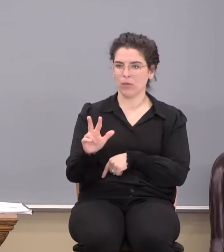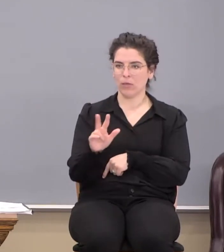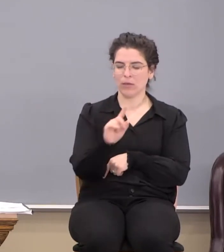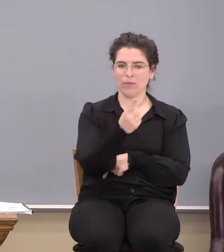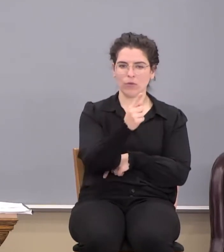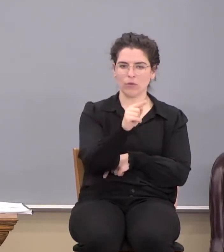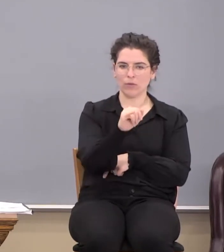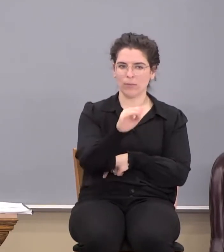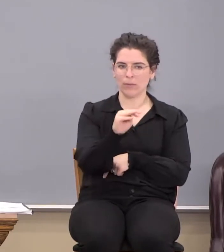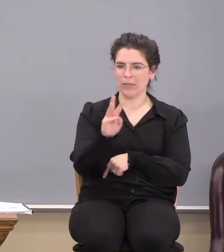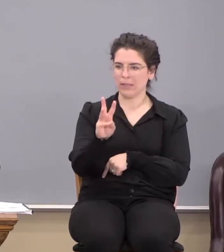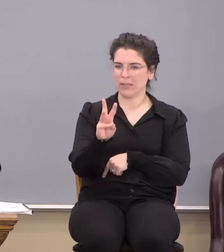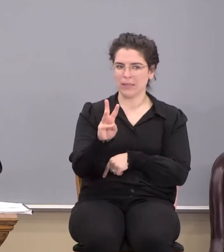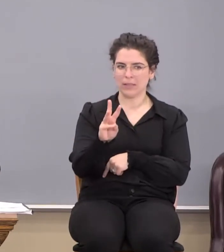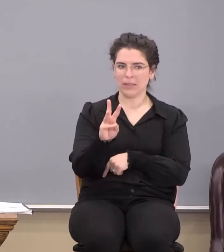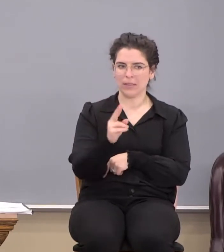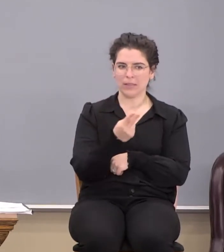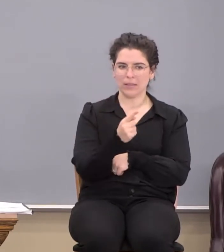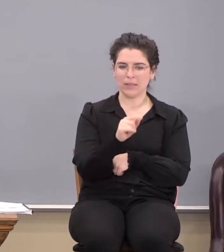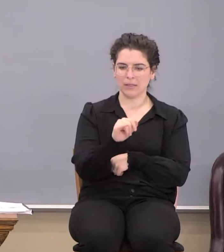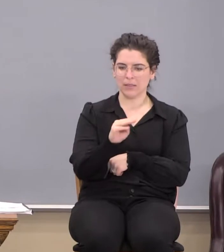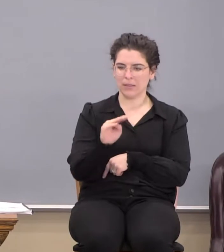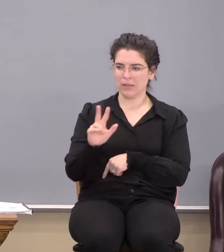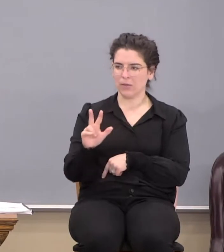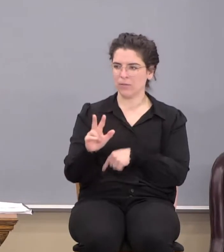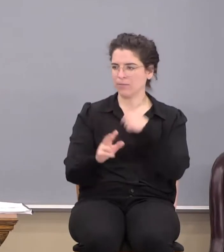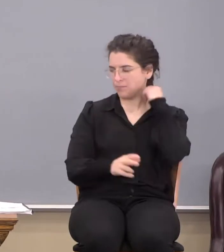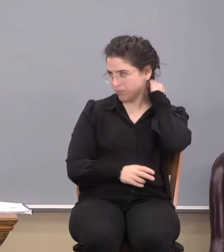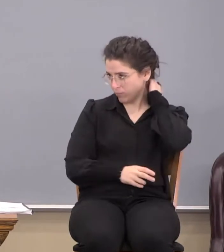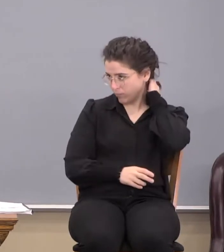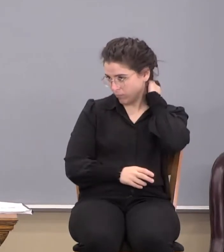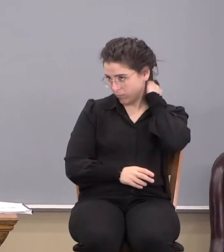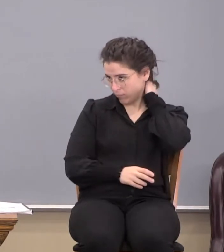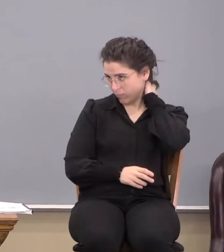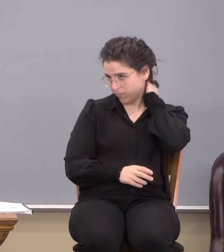6 and 2 Timothy 3.